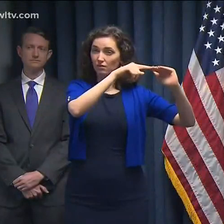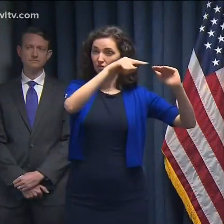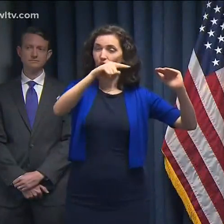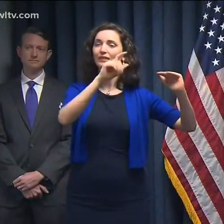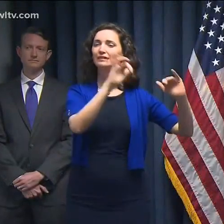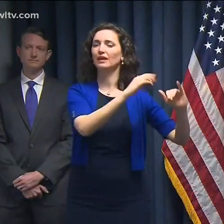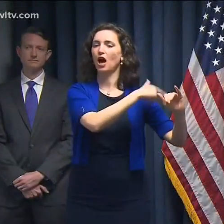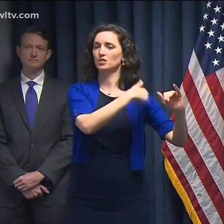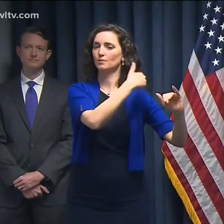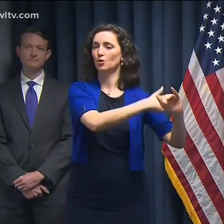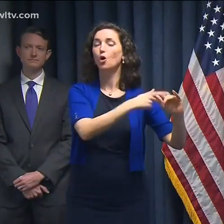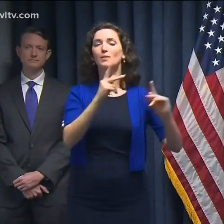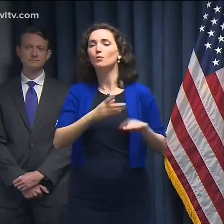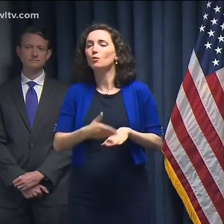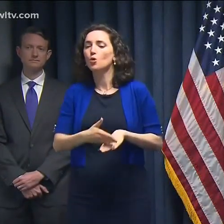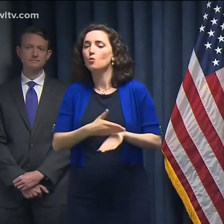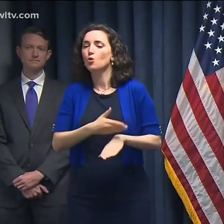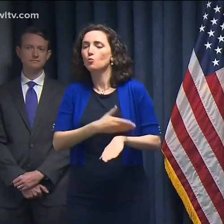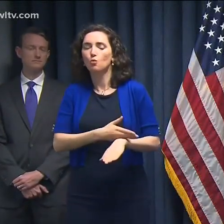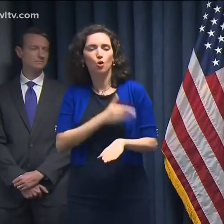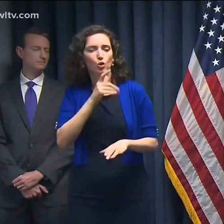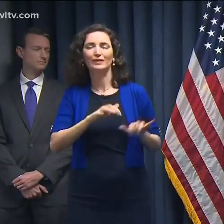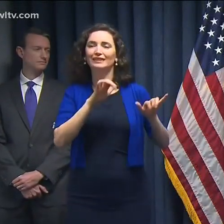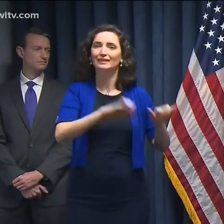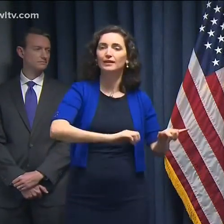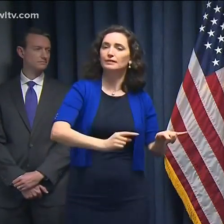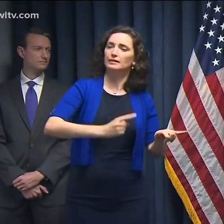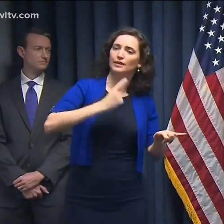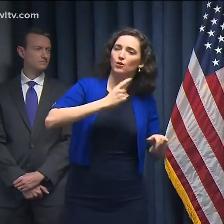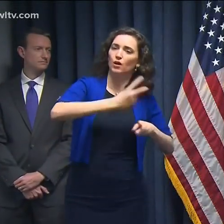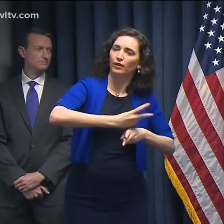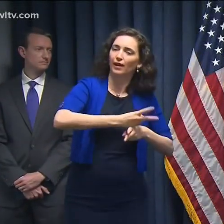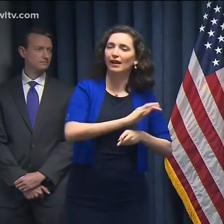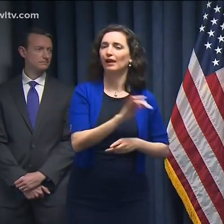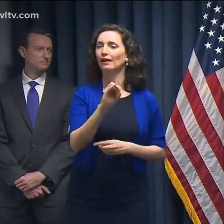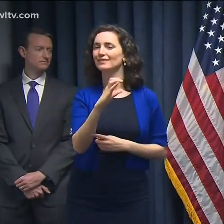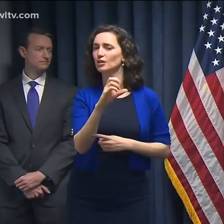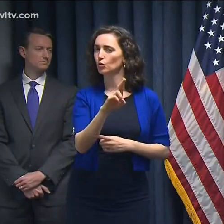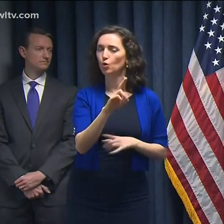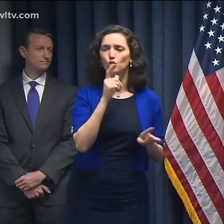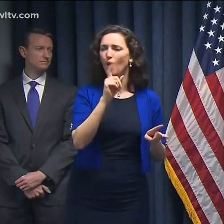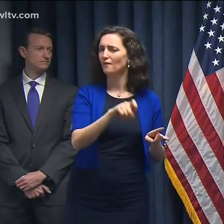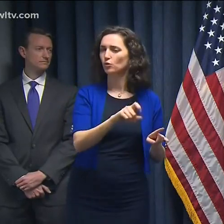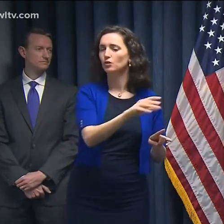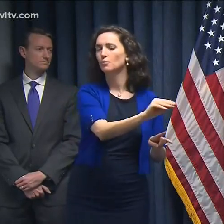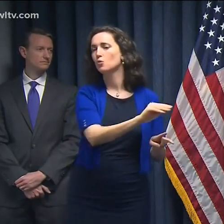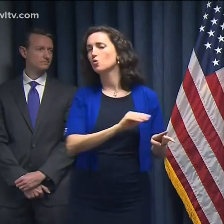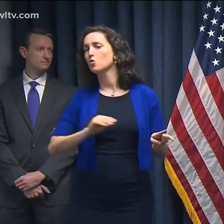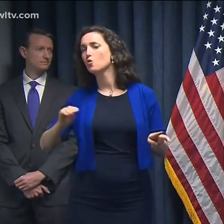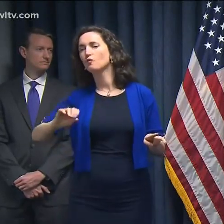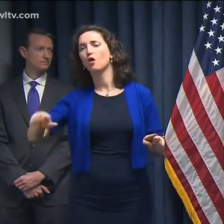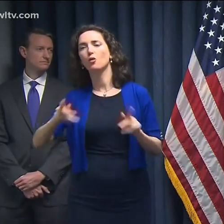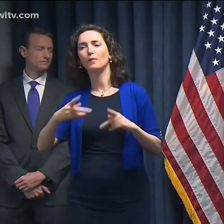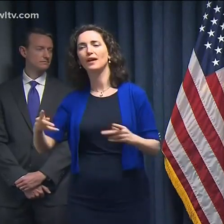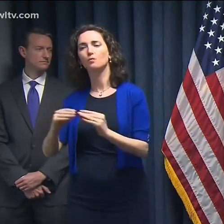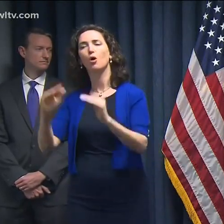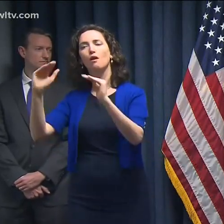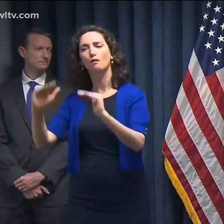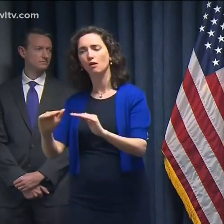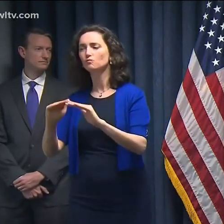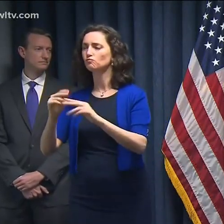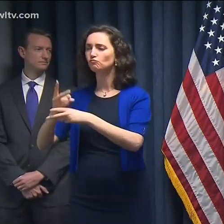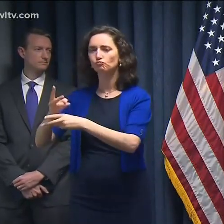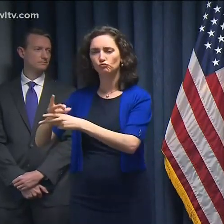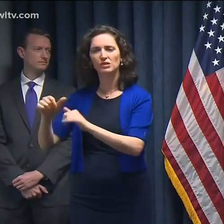is sufficiently recovered and no longer needs to be in an acute care bed or an ICU bed, that we have another place where they can go that frees that bed up,